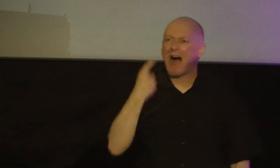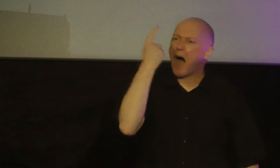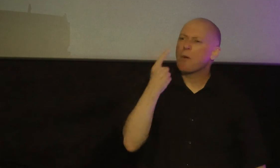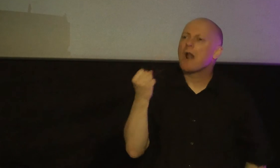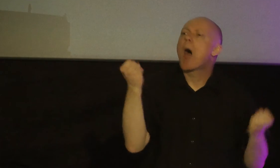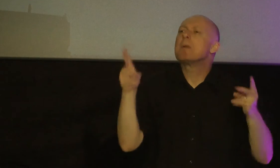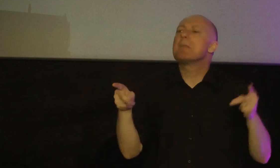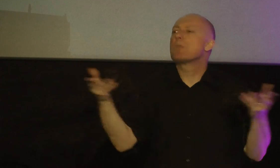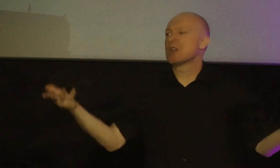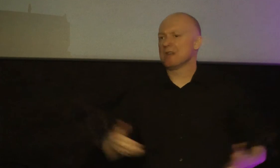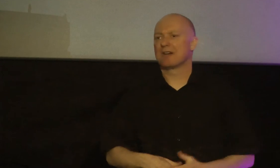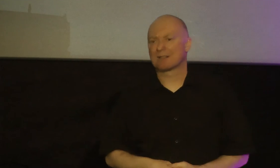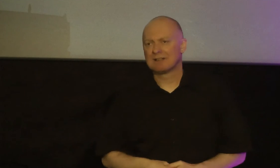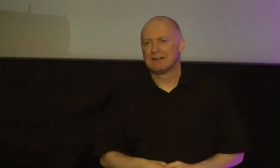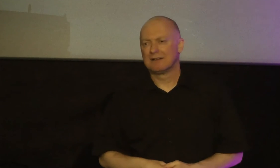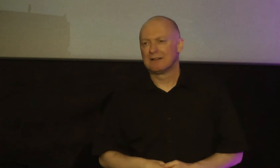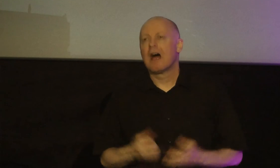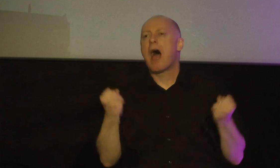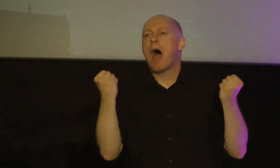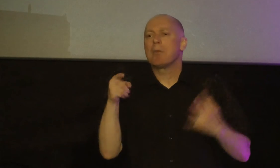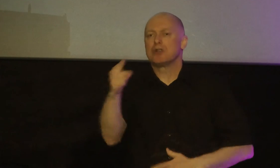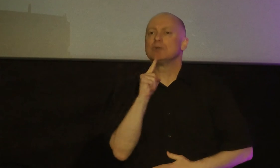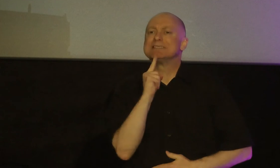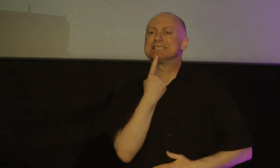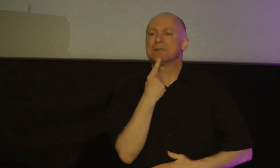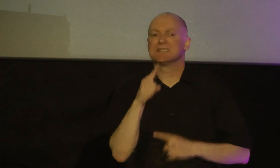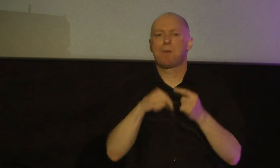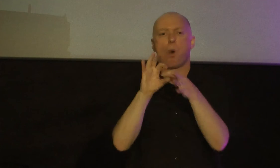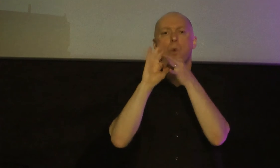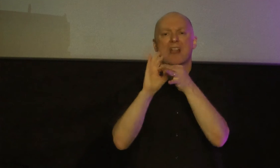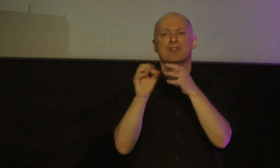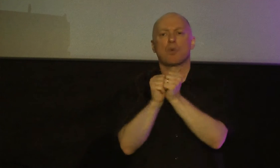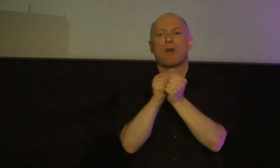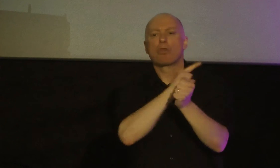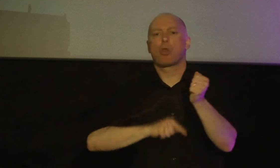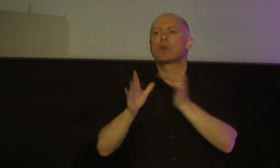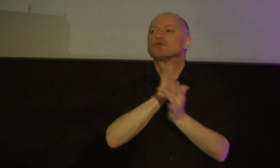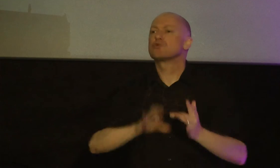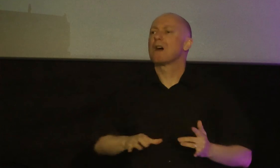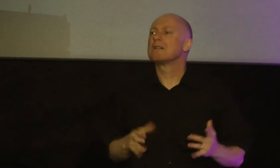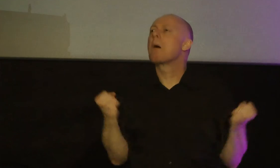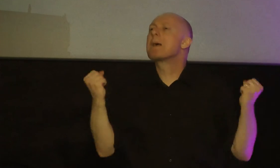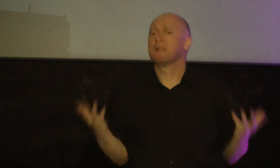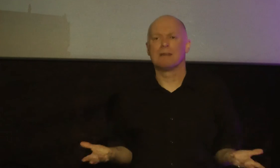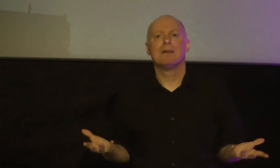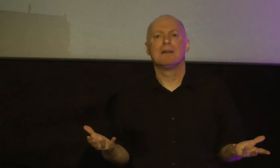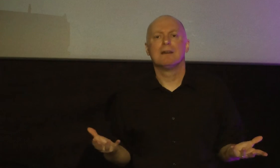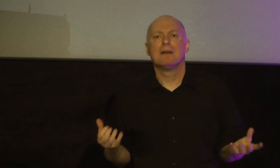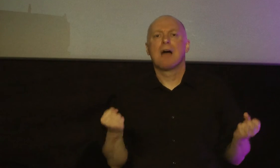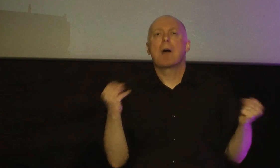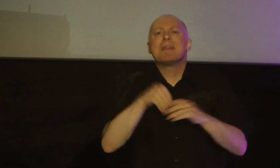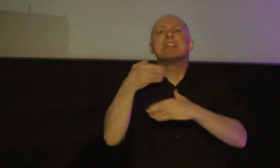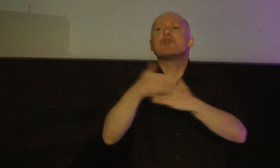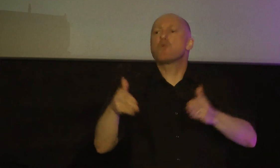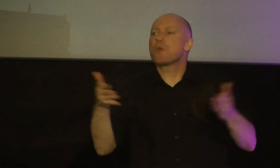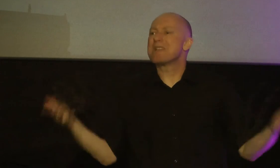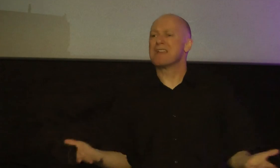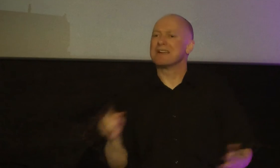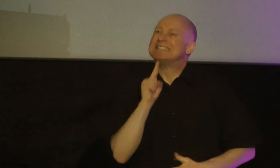this room today are serious about the relationship with the lord jesus christ i wonder how many in this room today are serious about